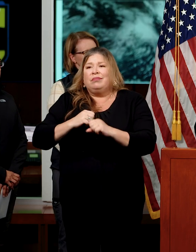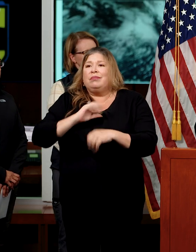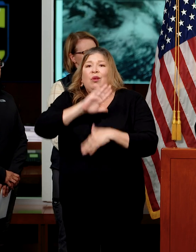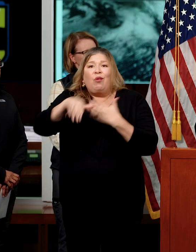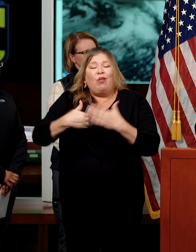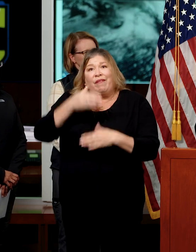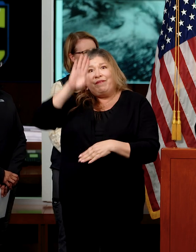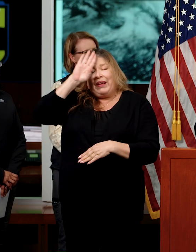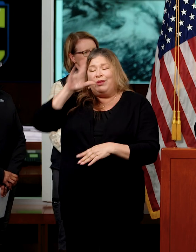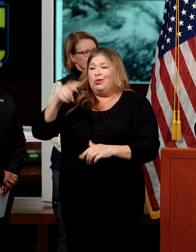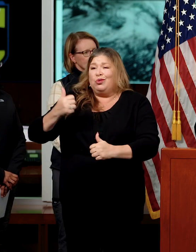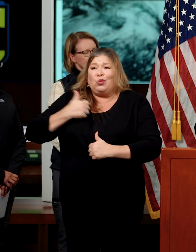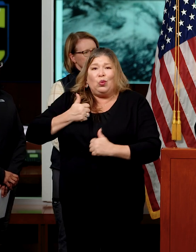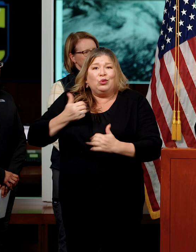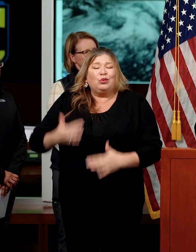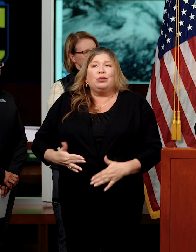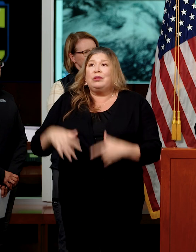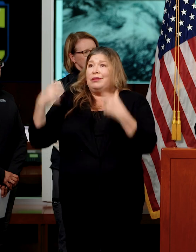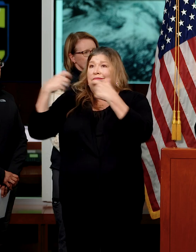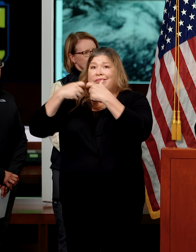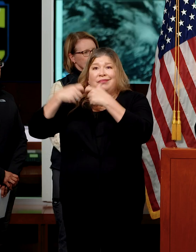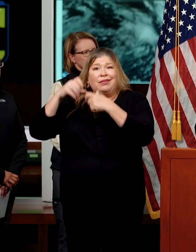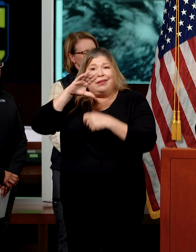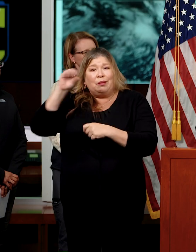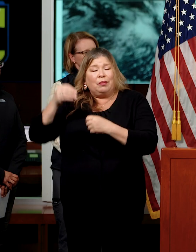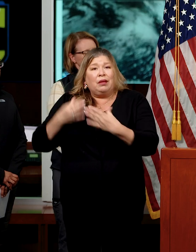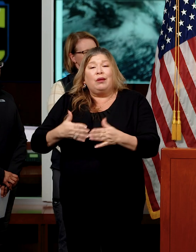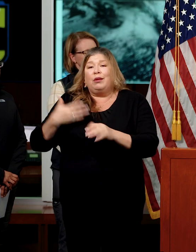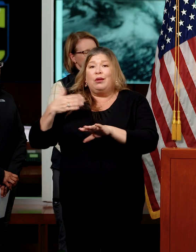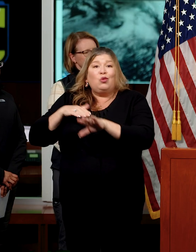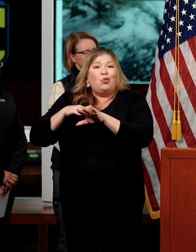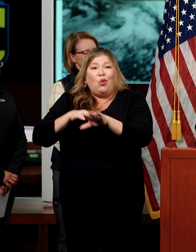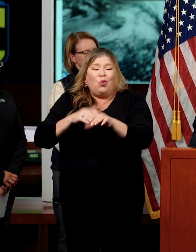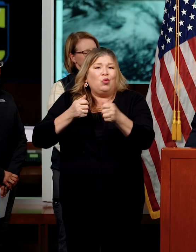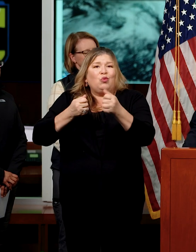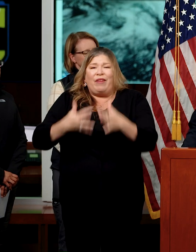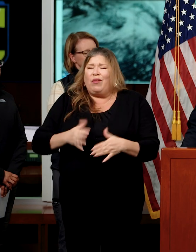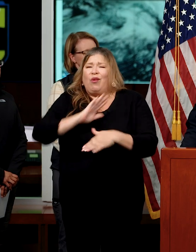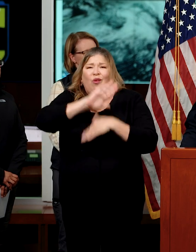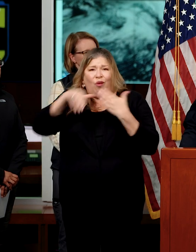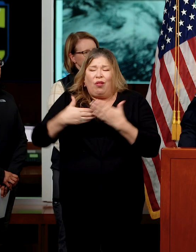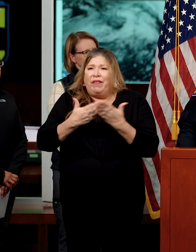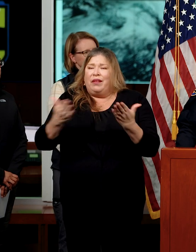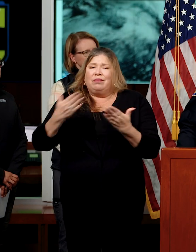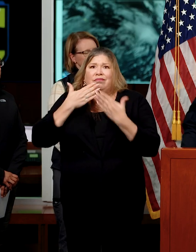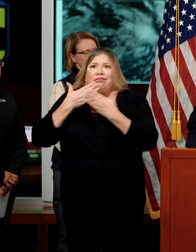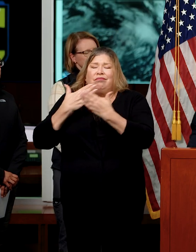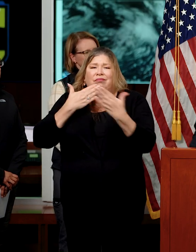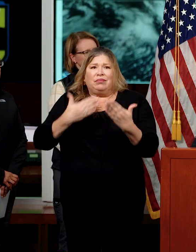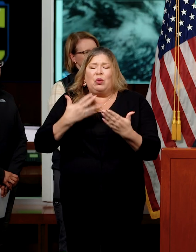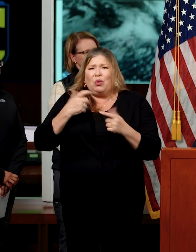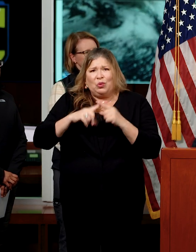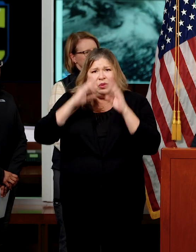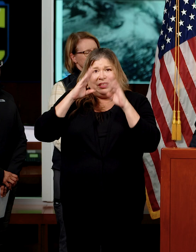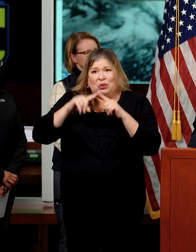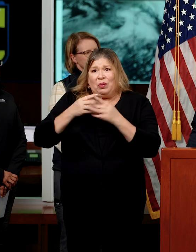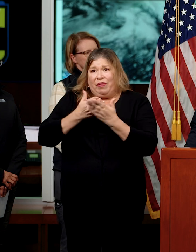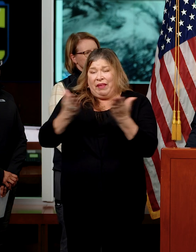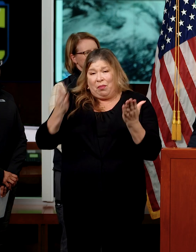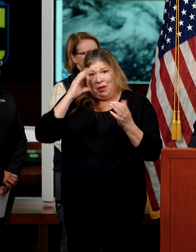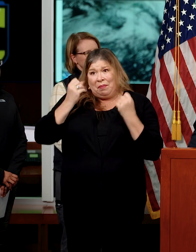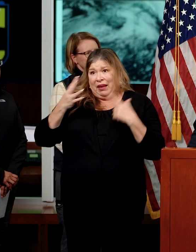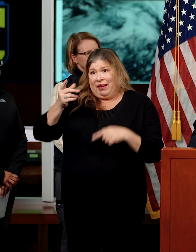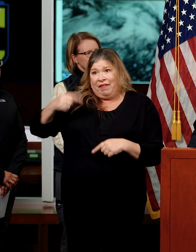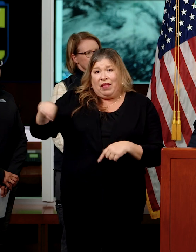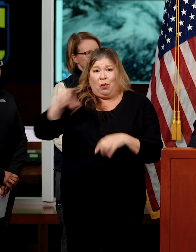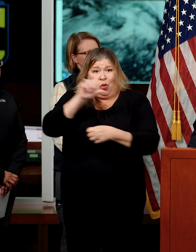soldiers, the utility service providers, the tow truck drivers, all of them. And just draw a little bit of attention to that. Many of them are doing this